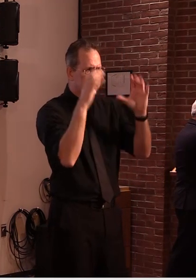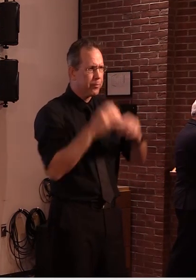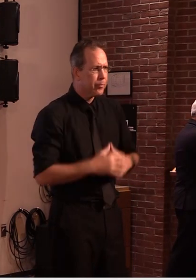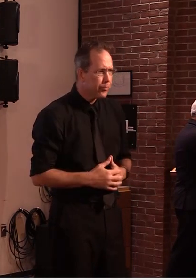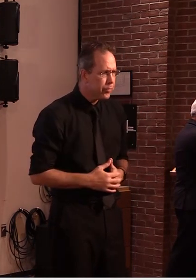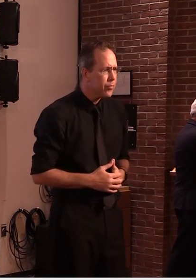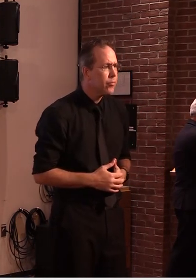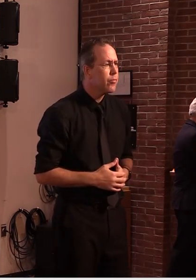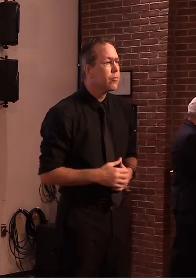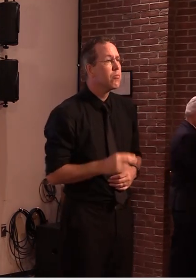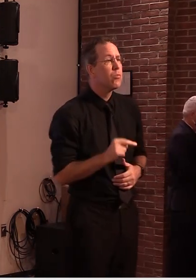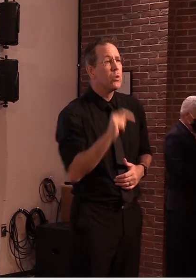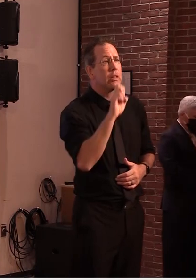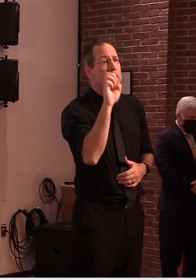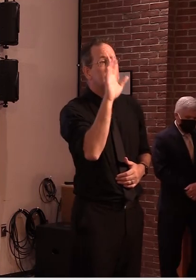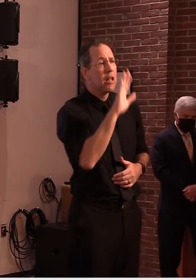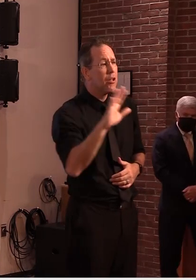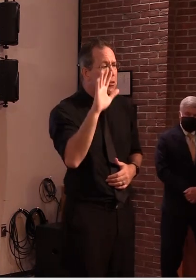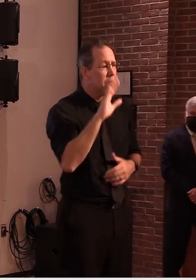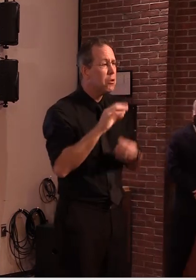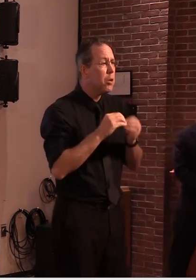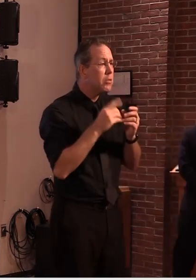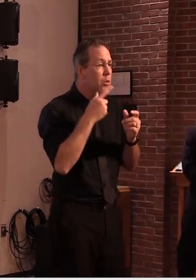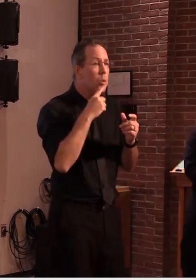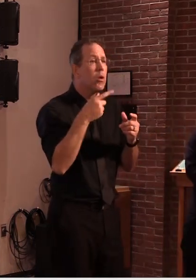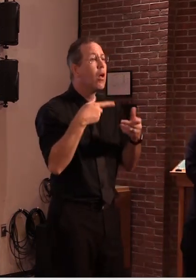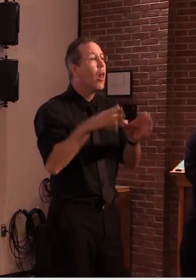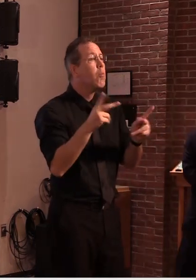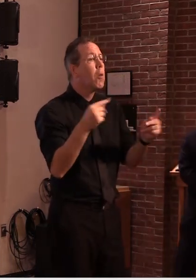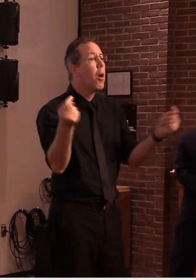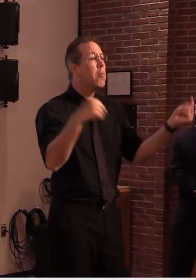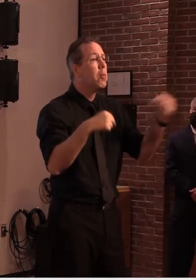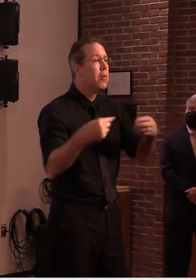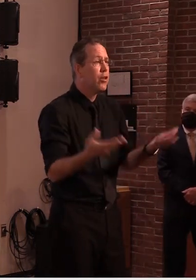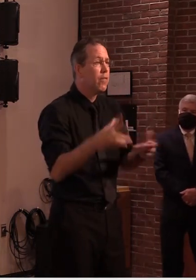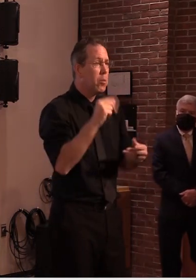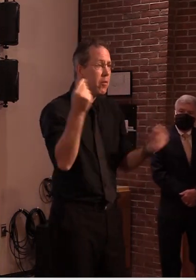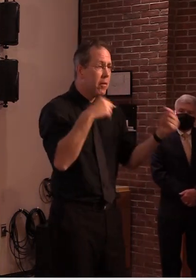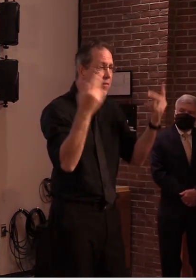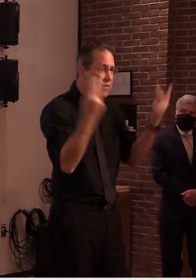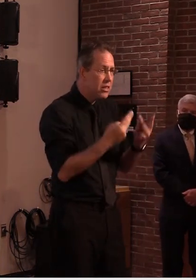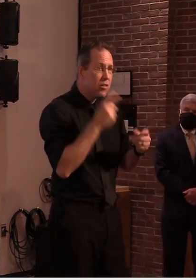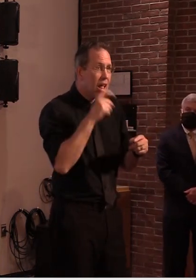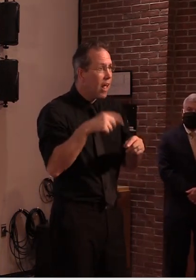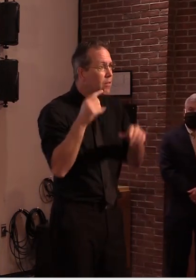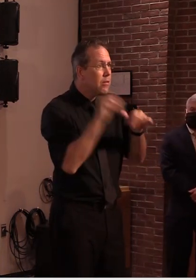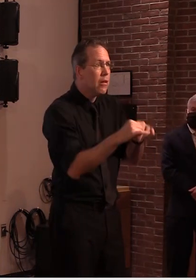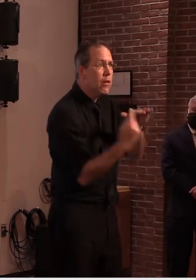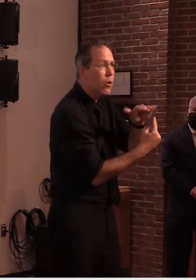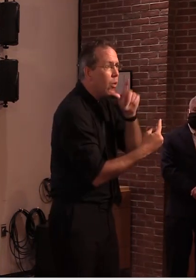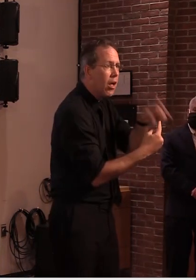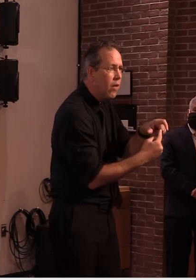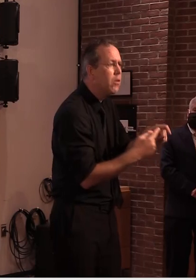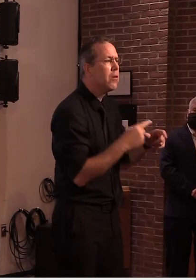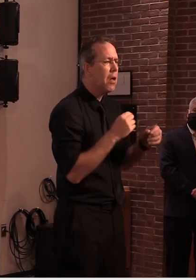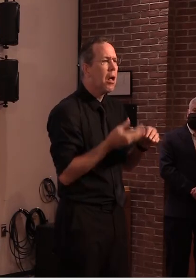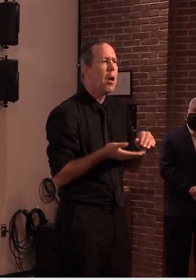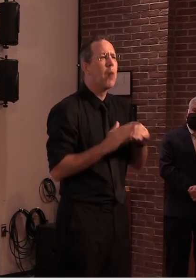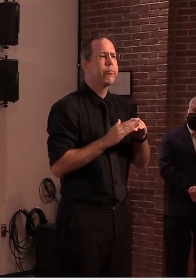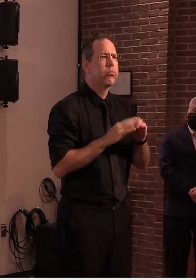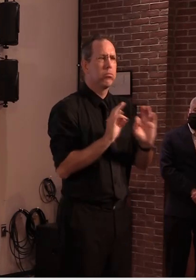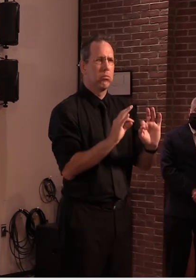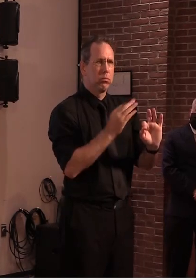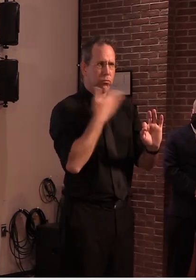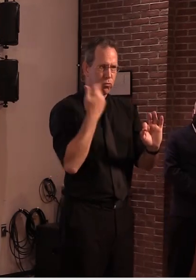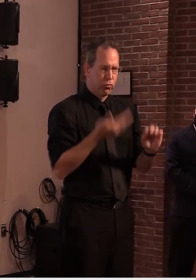which has translated into more individuals being eligible to travel to Vermont with quarantine-free travel. The